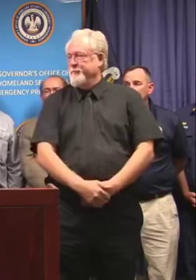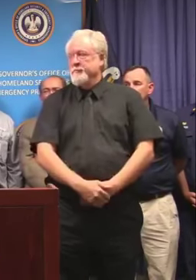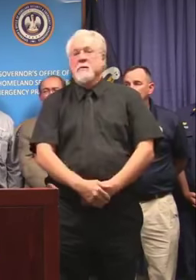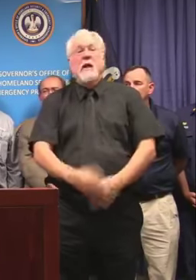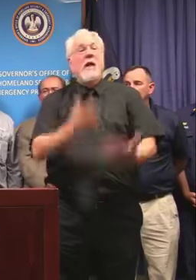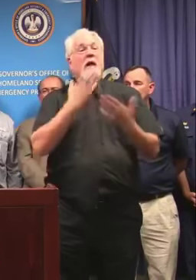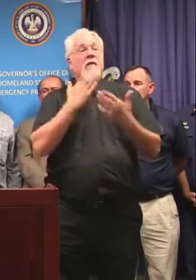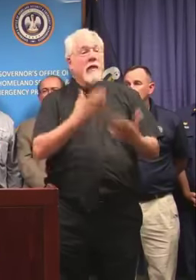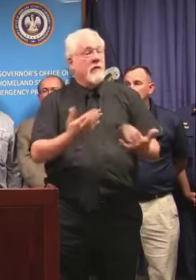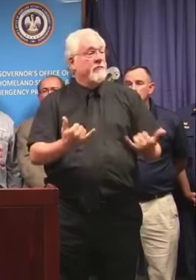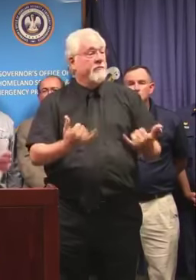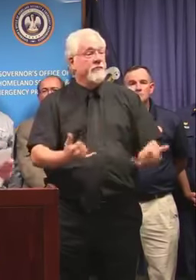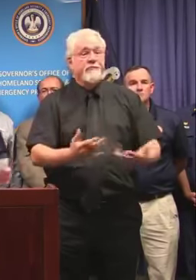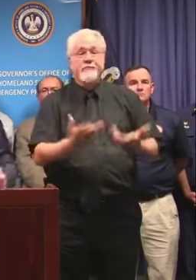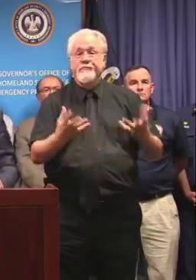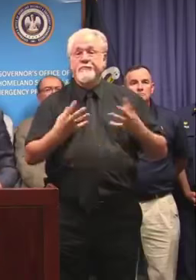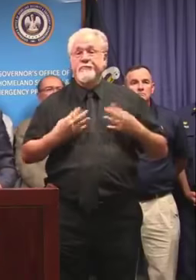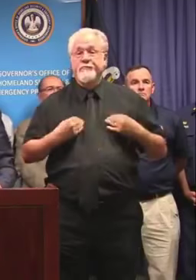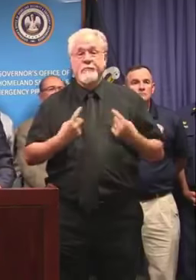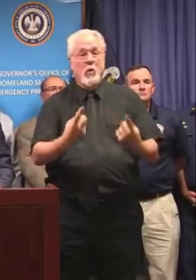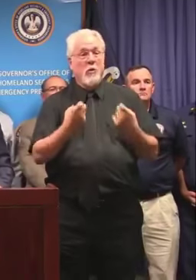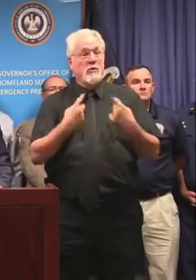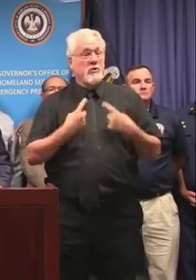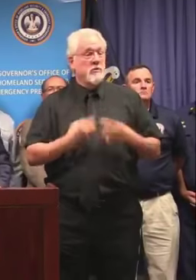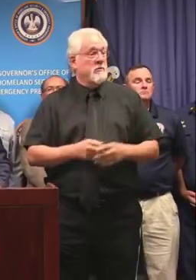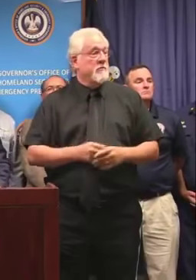Thank you. At this time, we will take your questions.